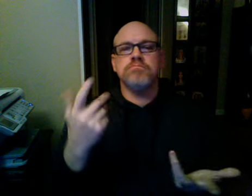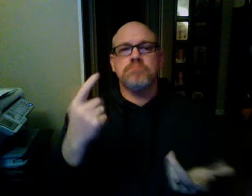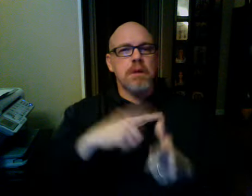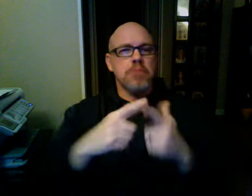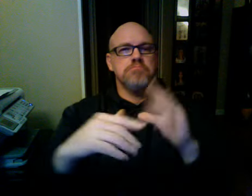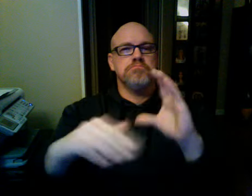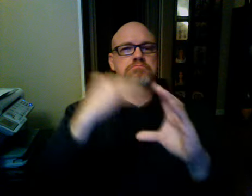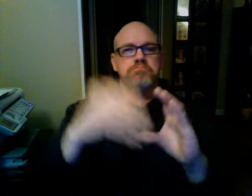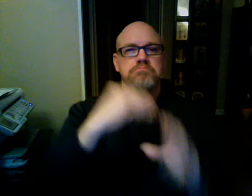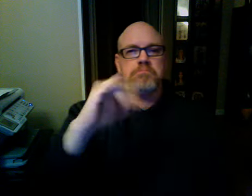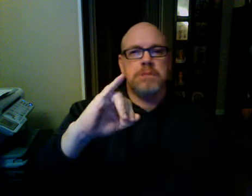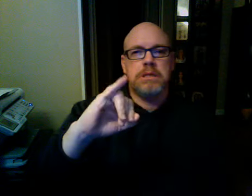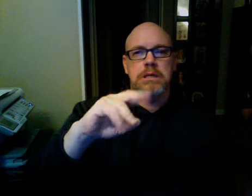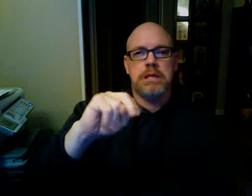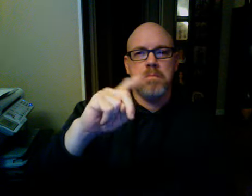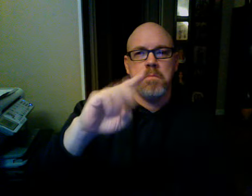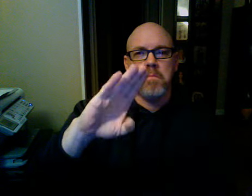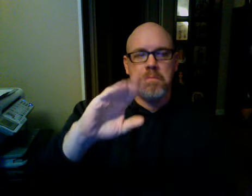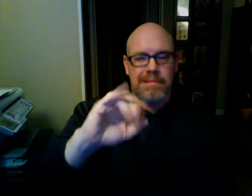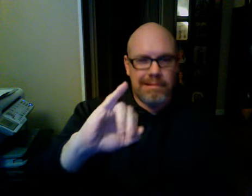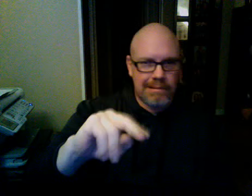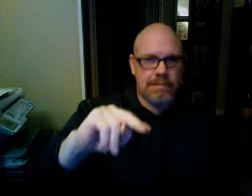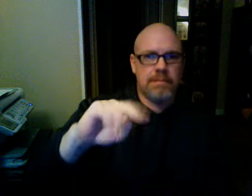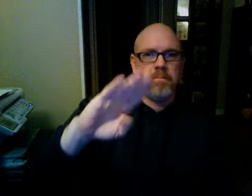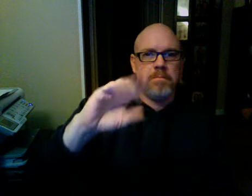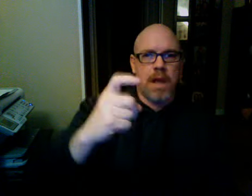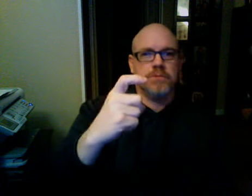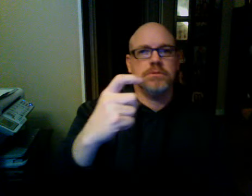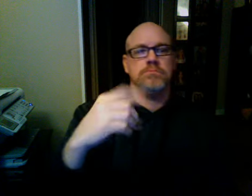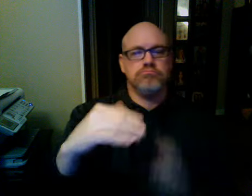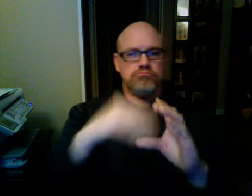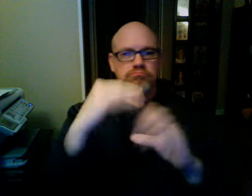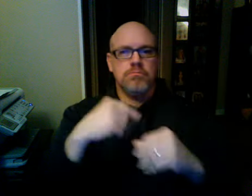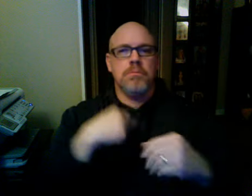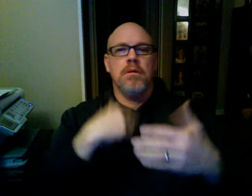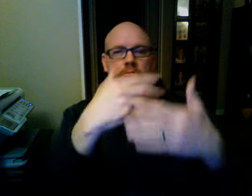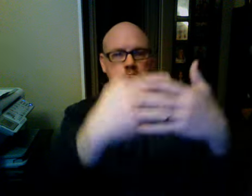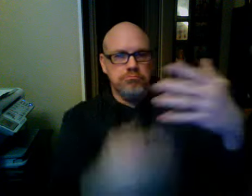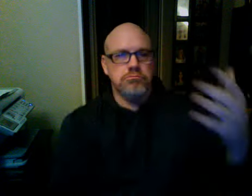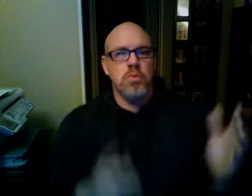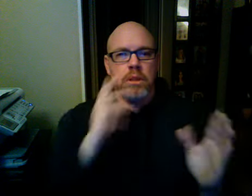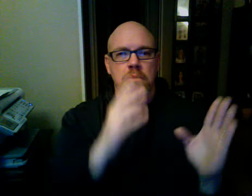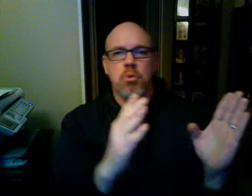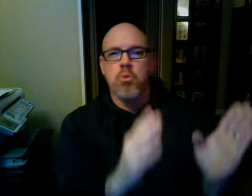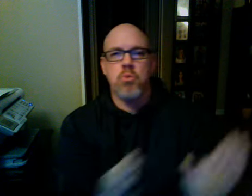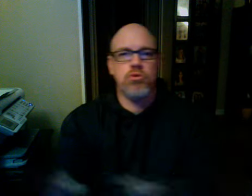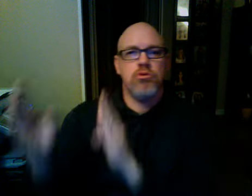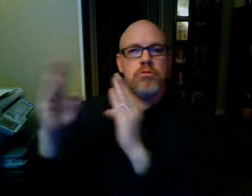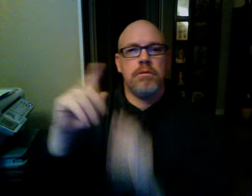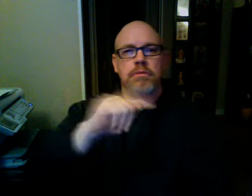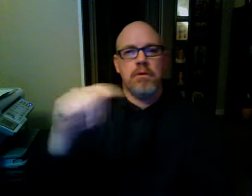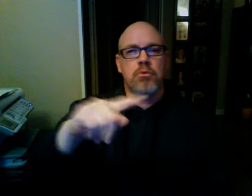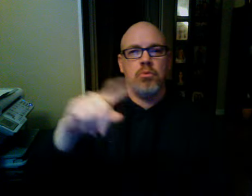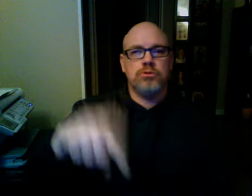that's how he prepares, you know, that's why I'm I'm not alone, you know, that's true of us,